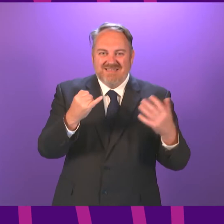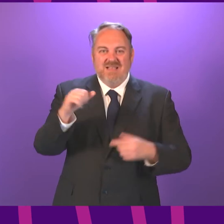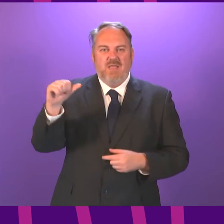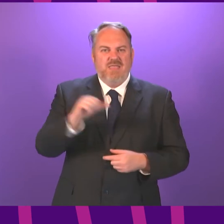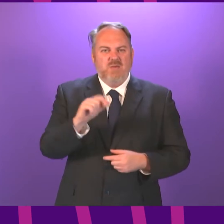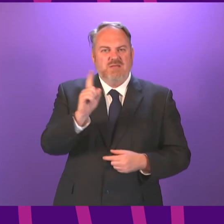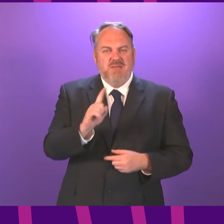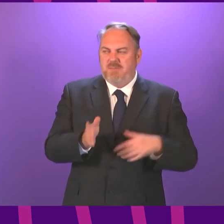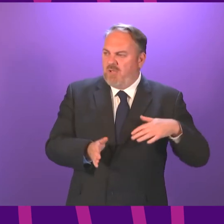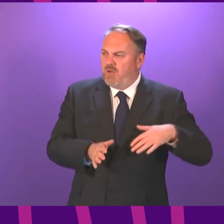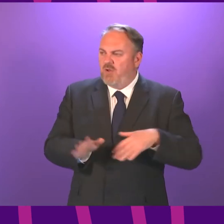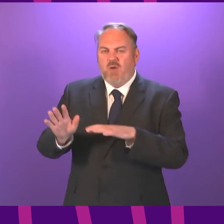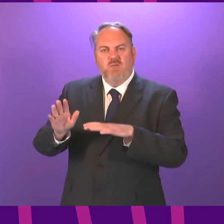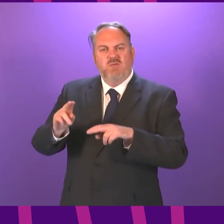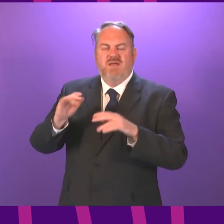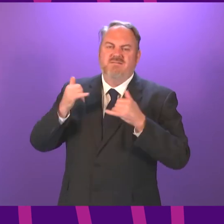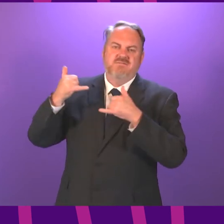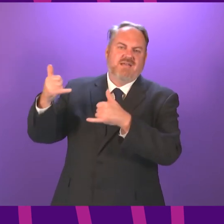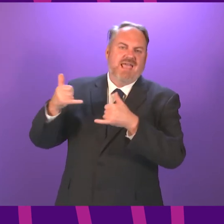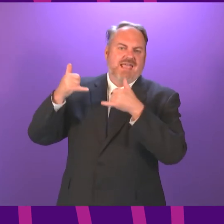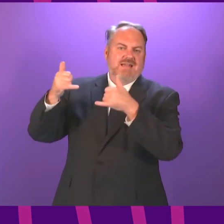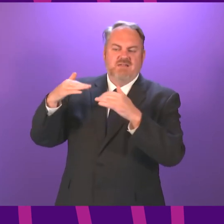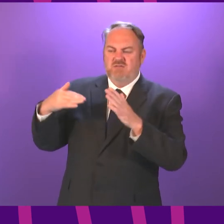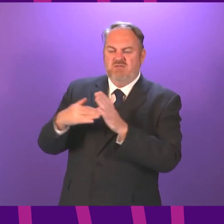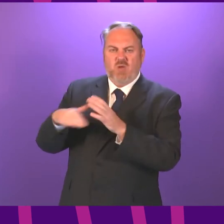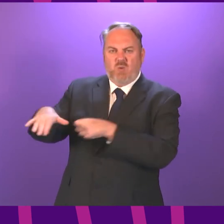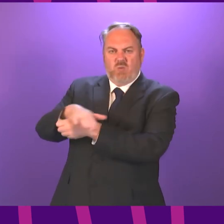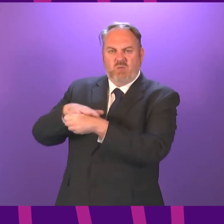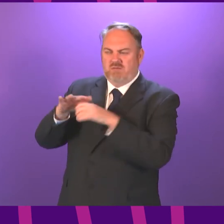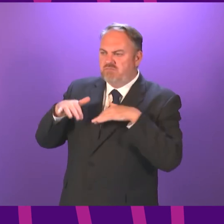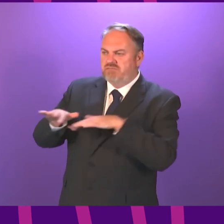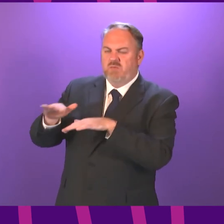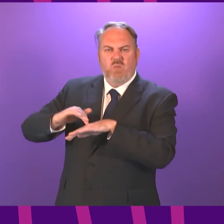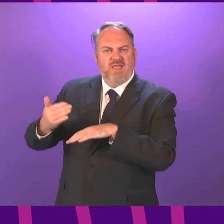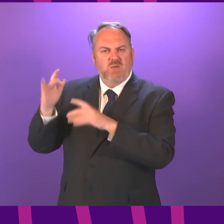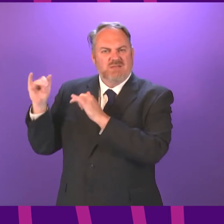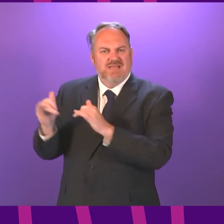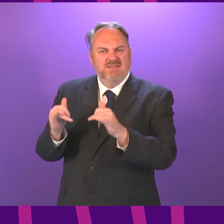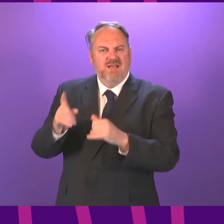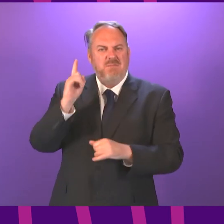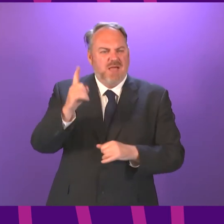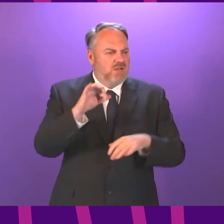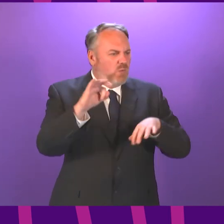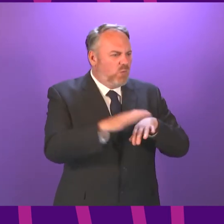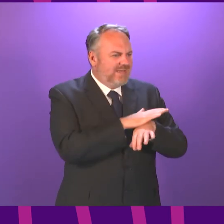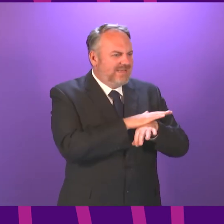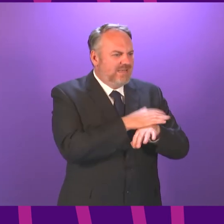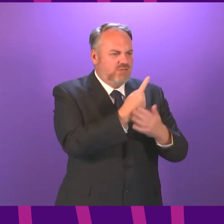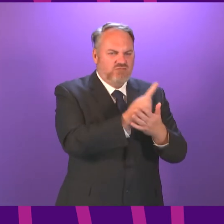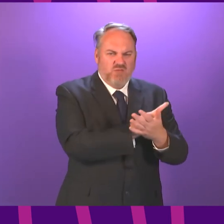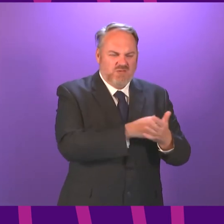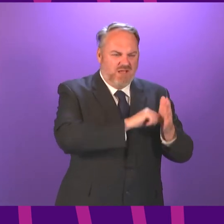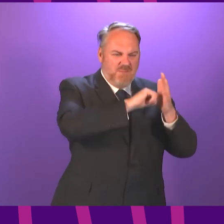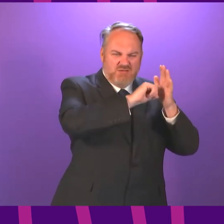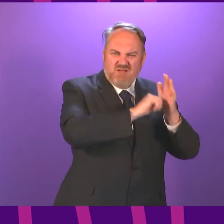zone without mandatory testing while the limits on weddings, christenings, and hospitality in general remain so strict? Will she